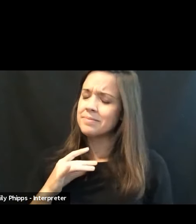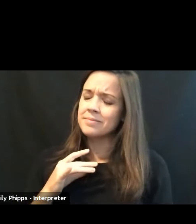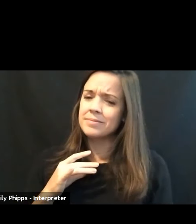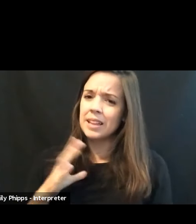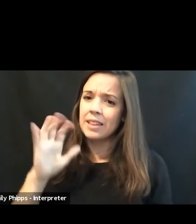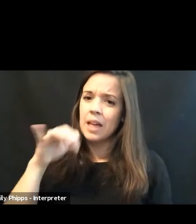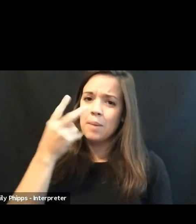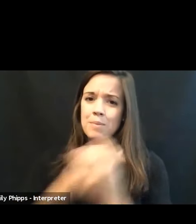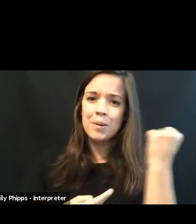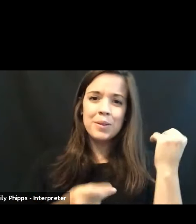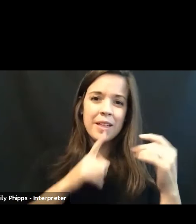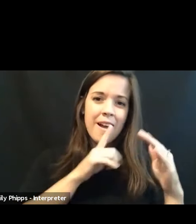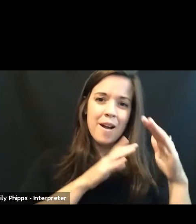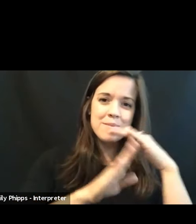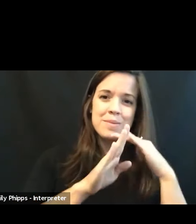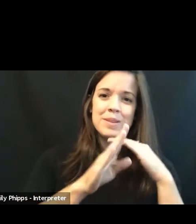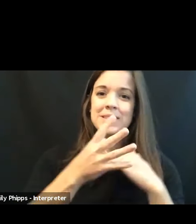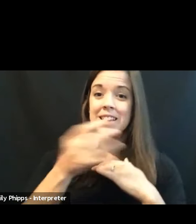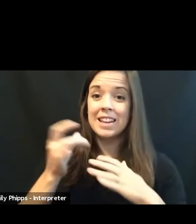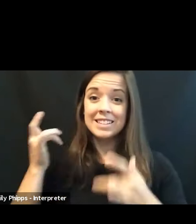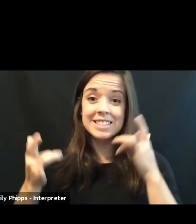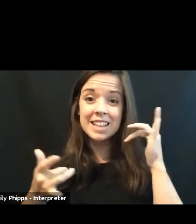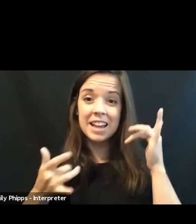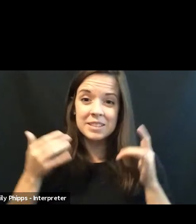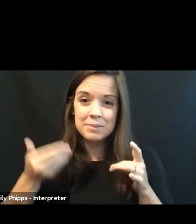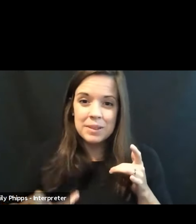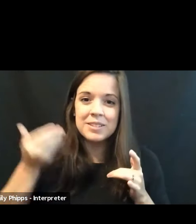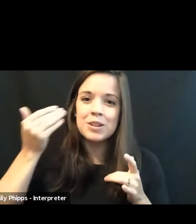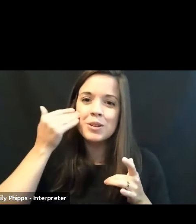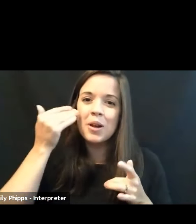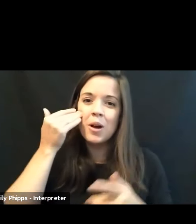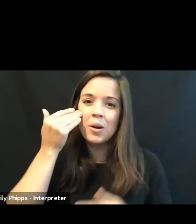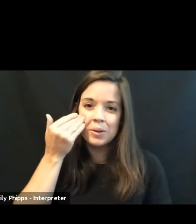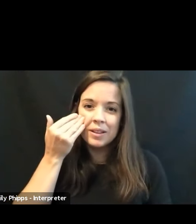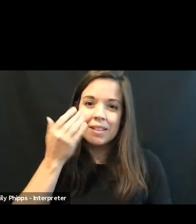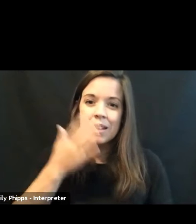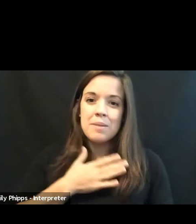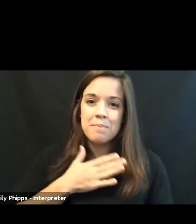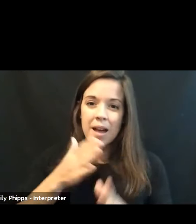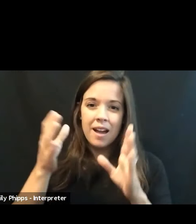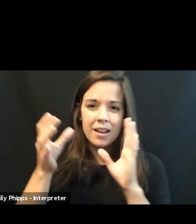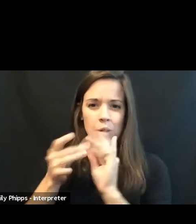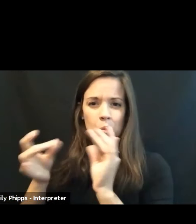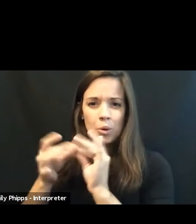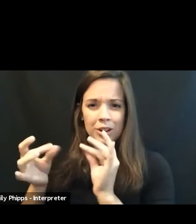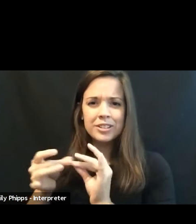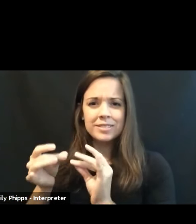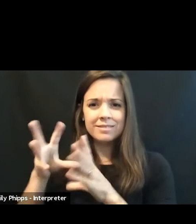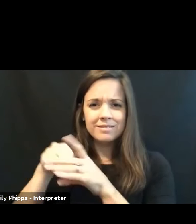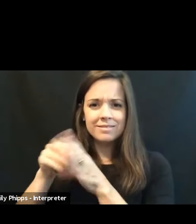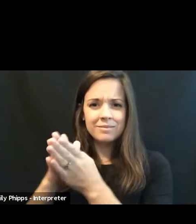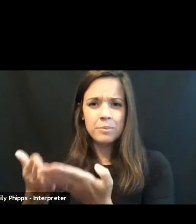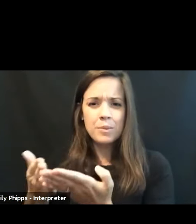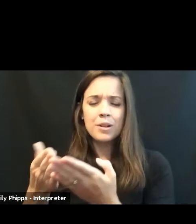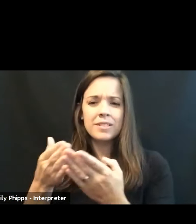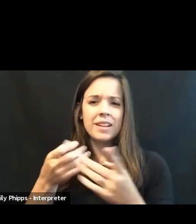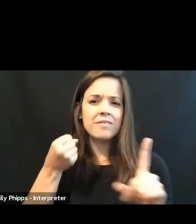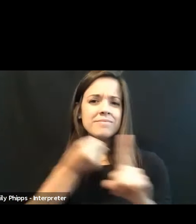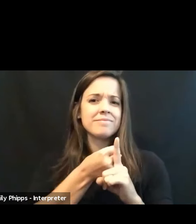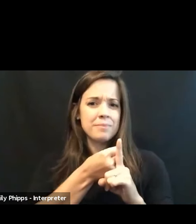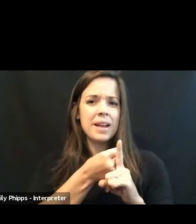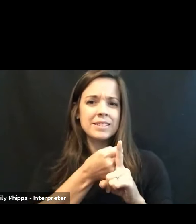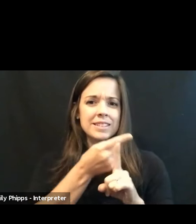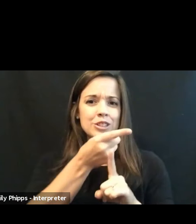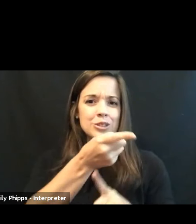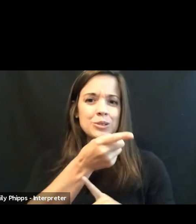humbles and excites me to know that my words have made a difference to you and